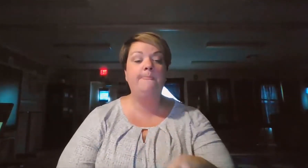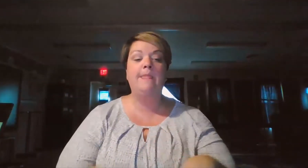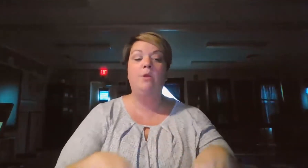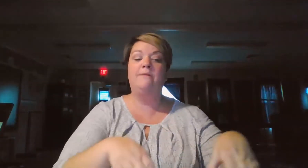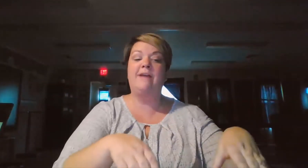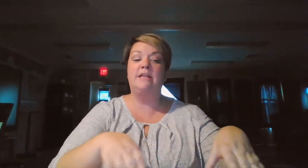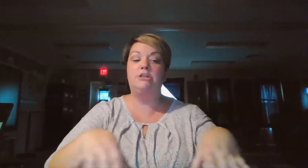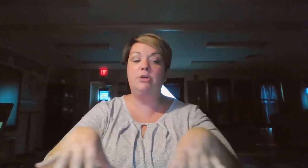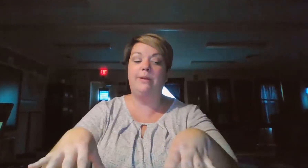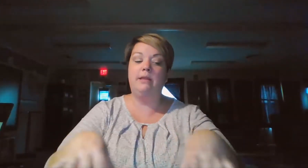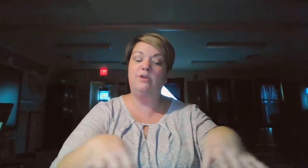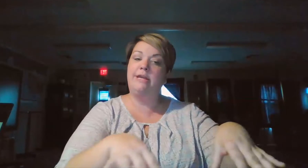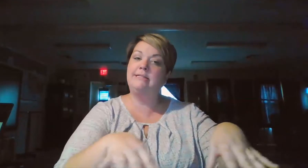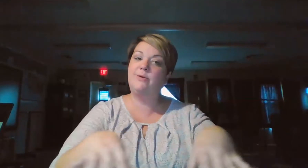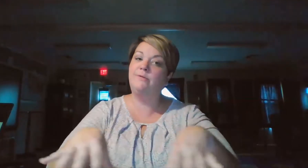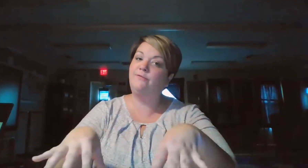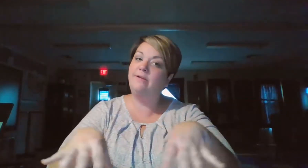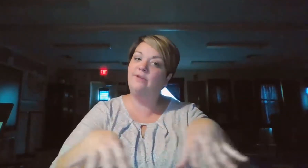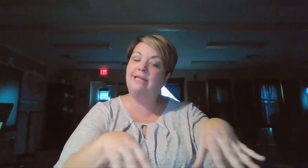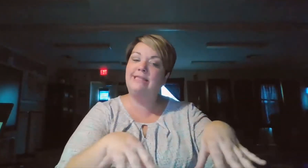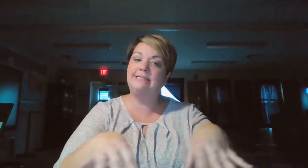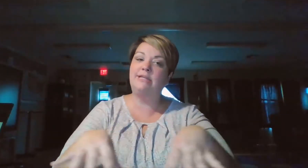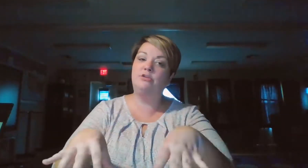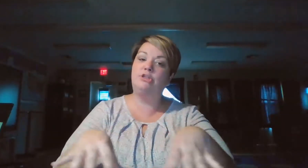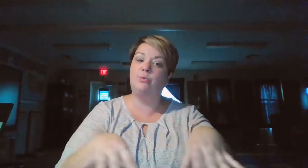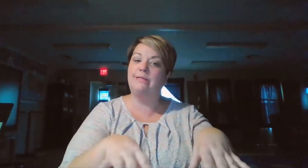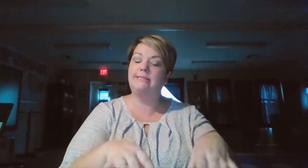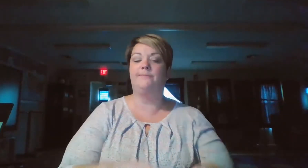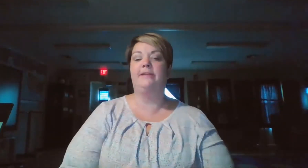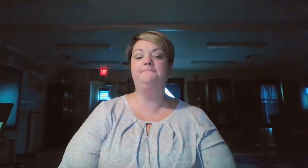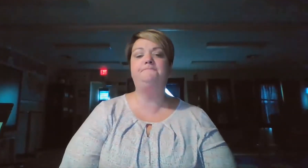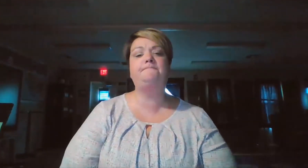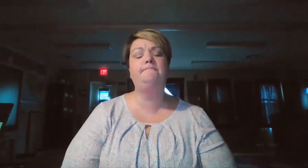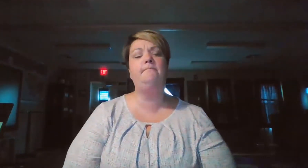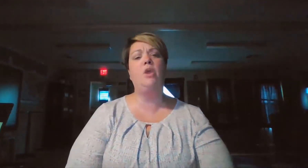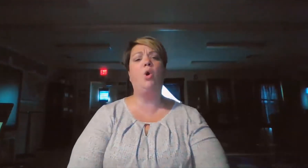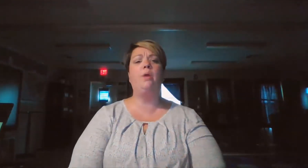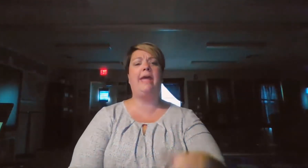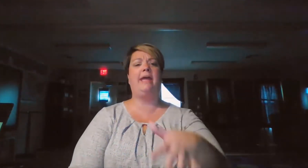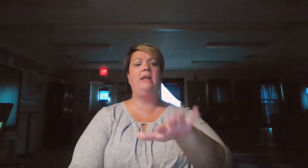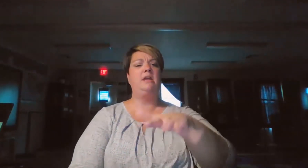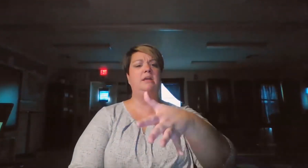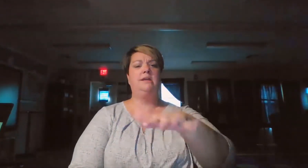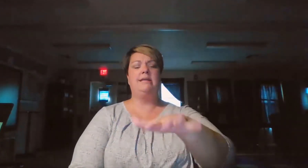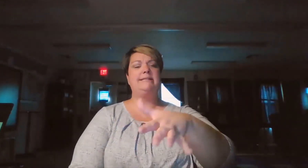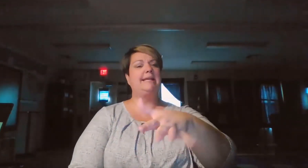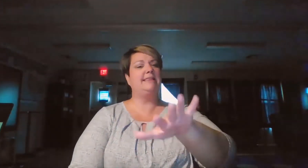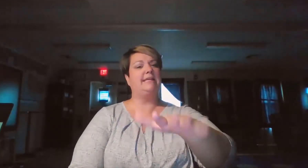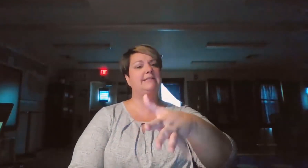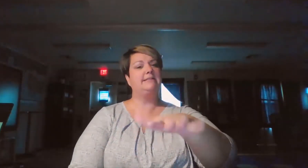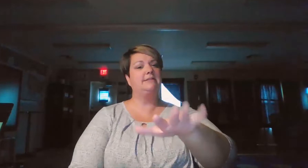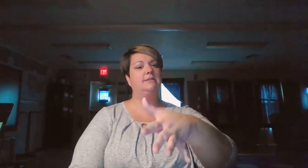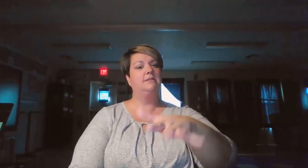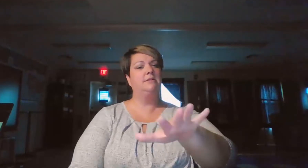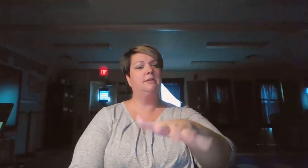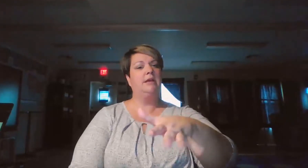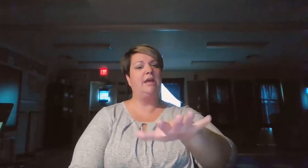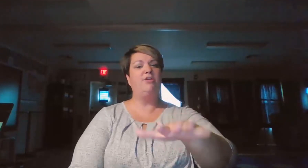We've got doing. Your hands go in front of you like this, like you're doing something. Okay. It's like this. And you're